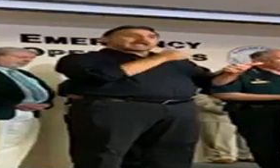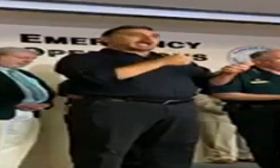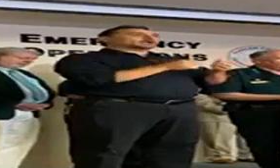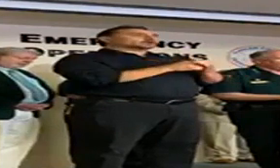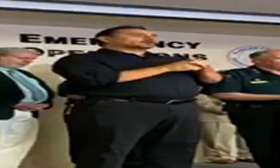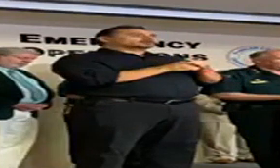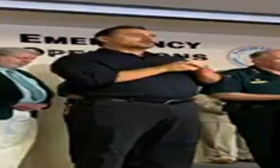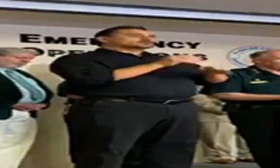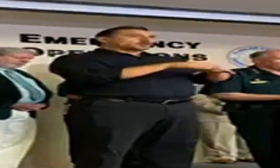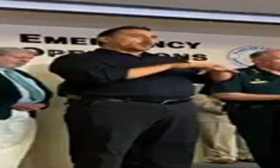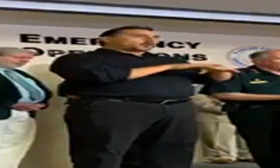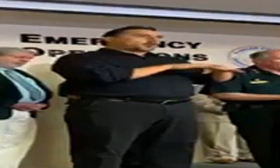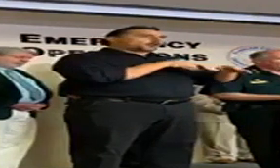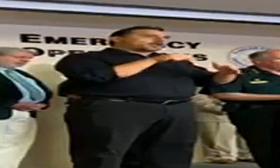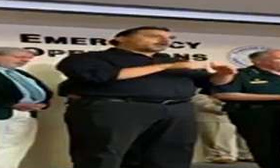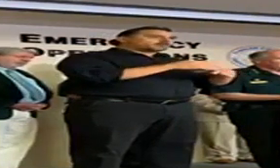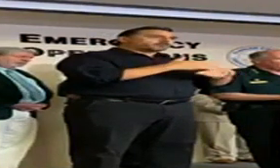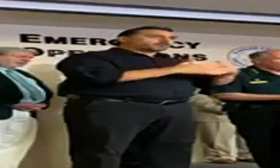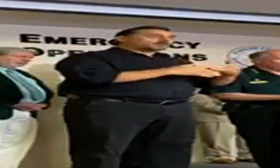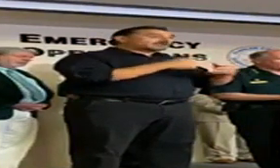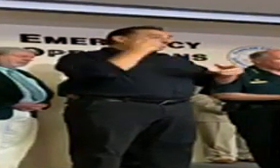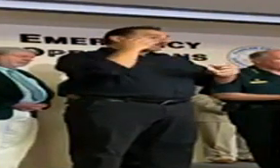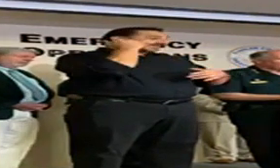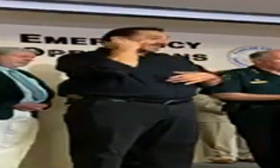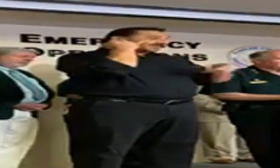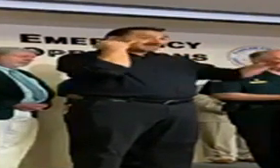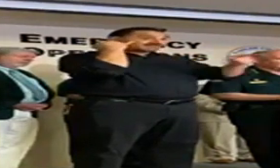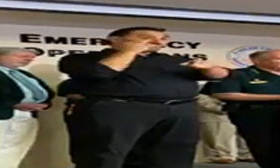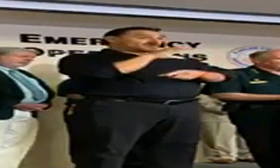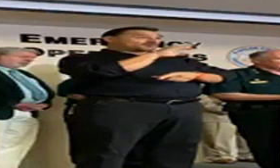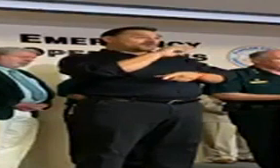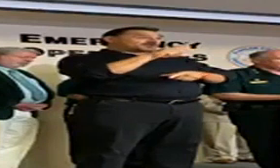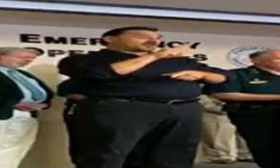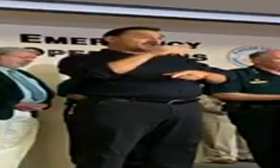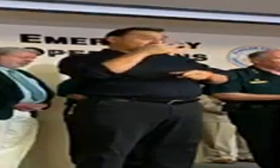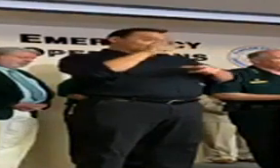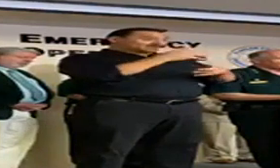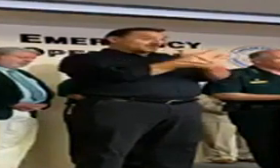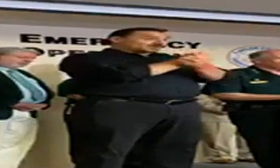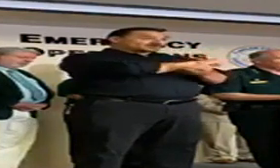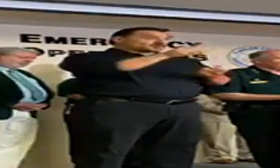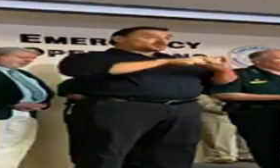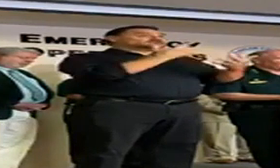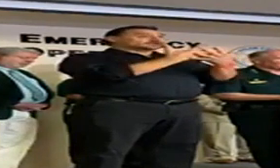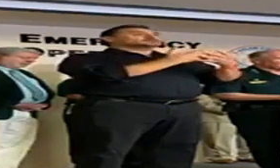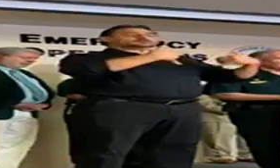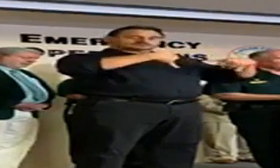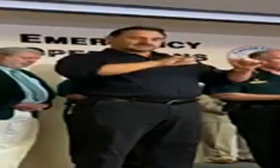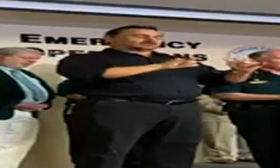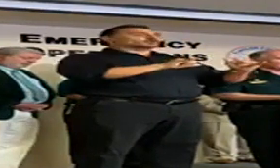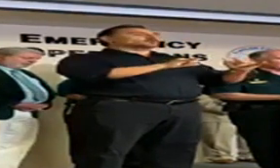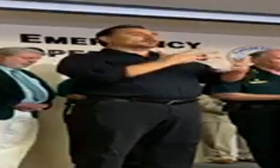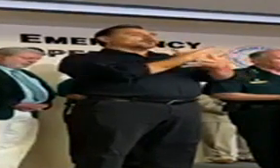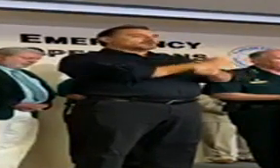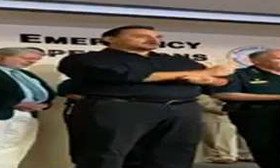If you are a criminal and you need to be arrested and go to the jail, you're still going to get arrested and go